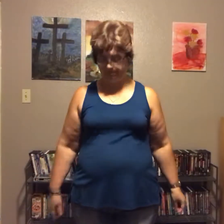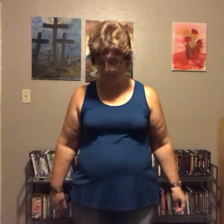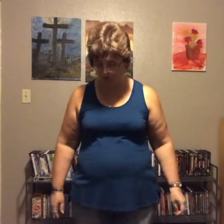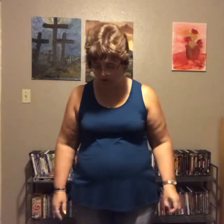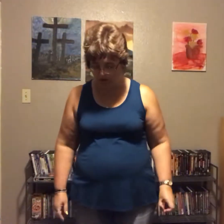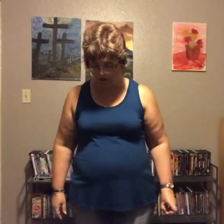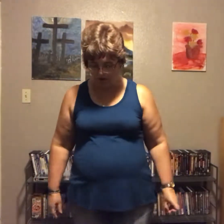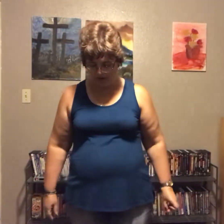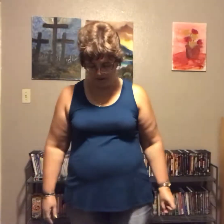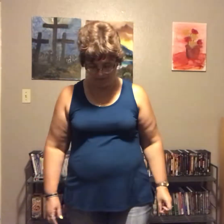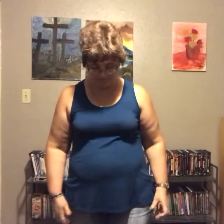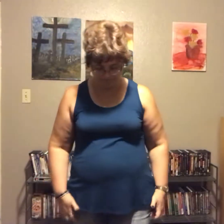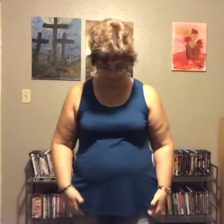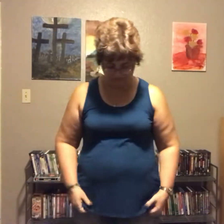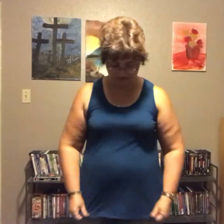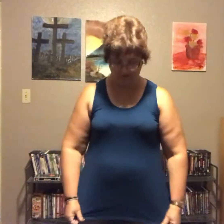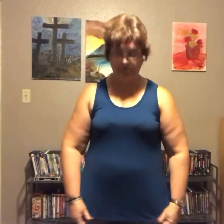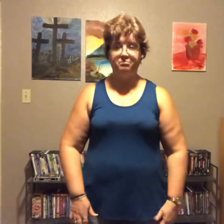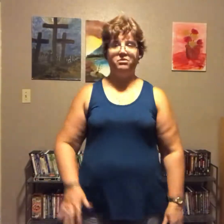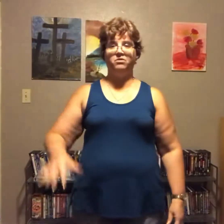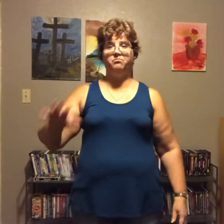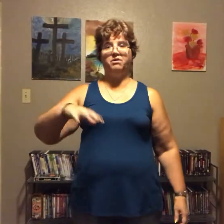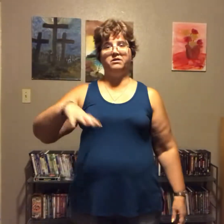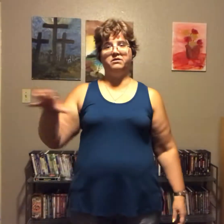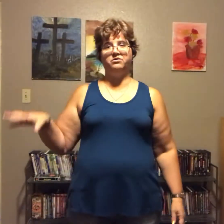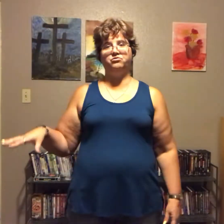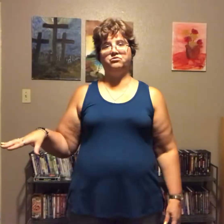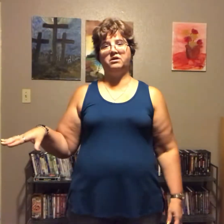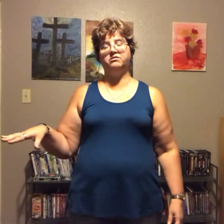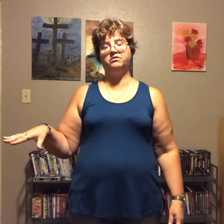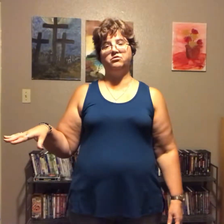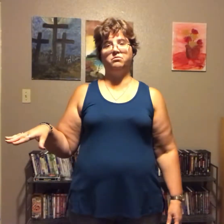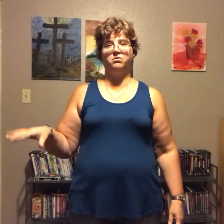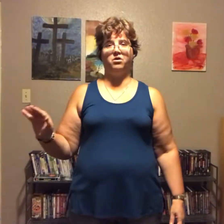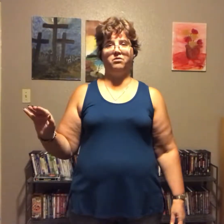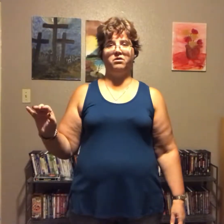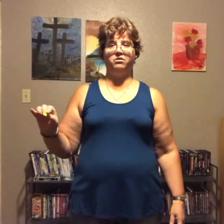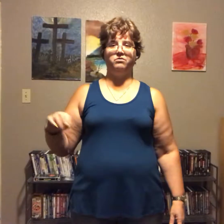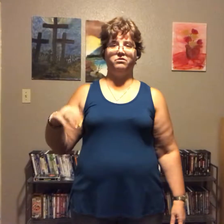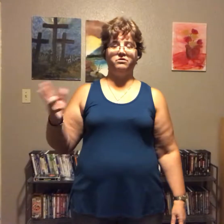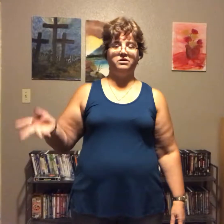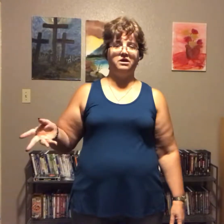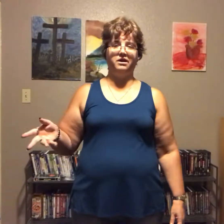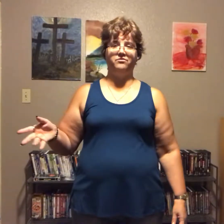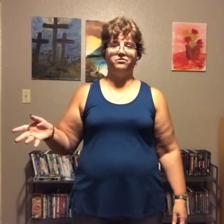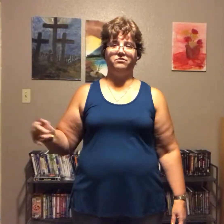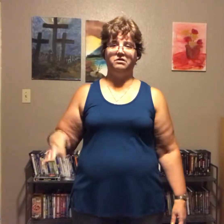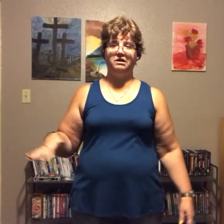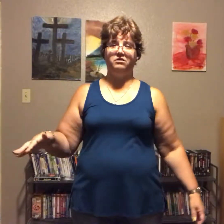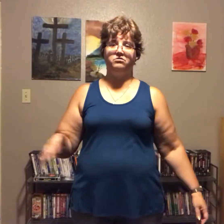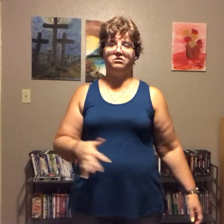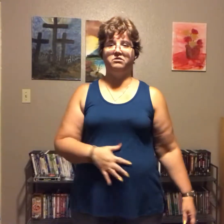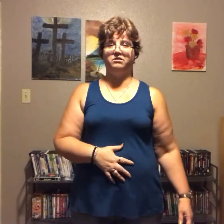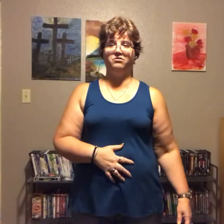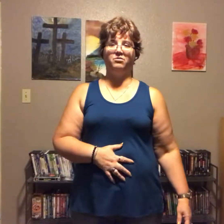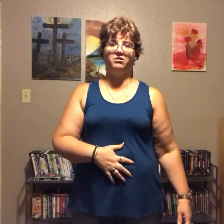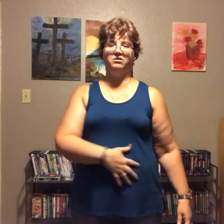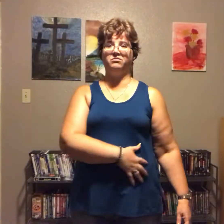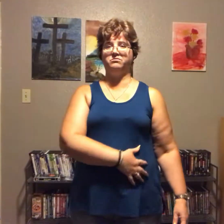and I should be right back to exercising tomorrow or the day after as you can tell I'm a little